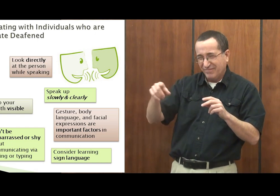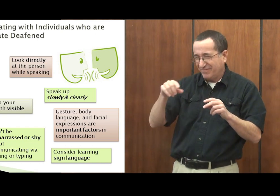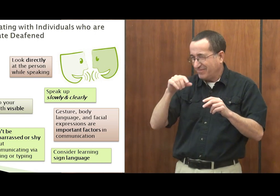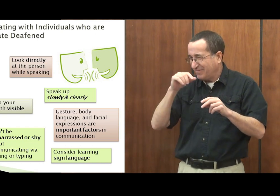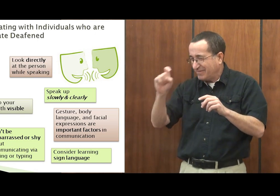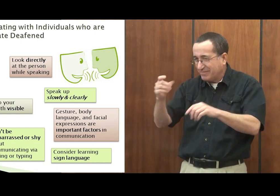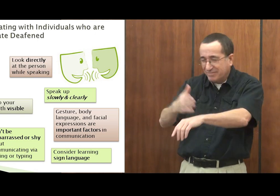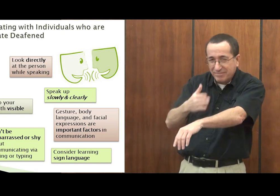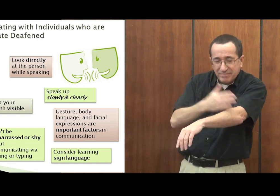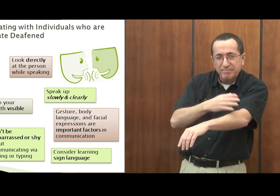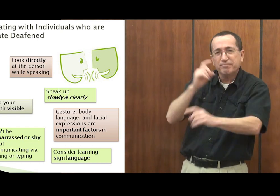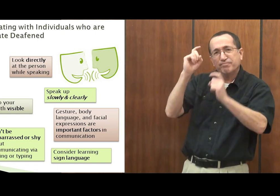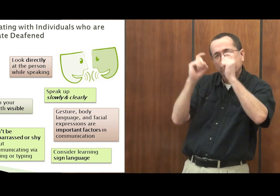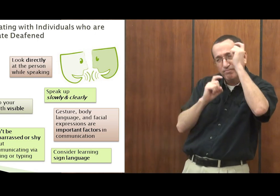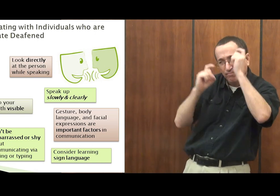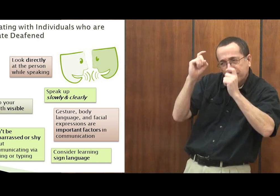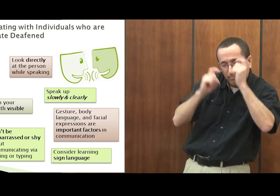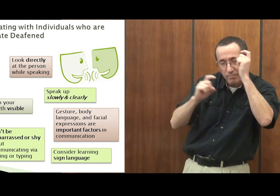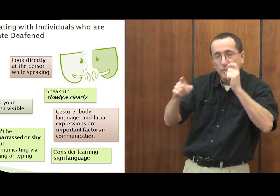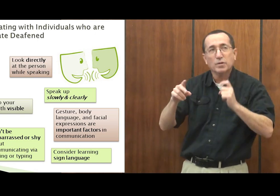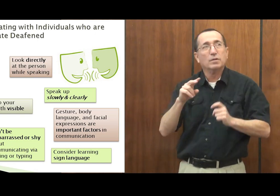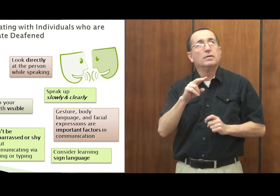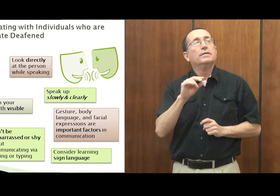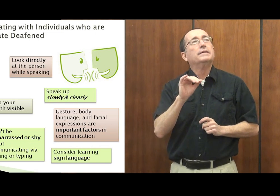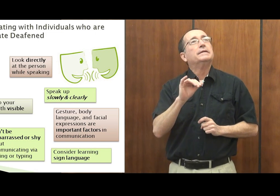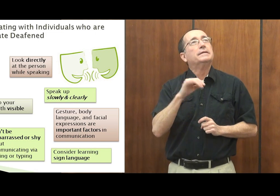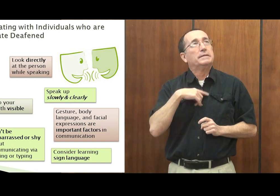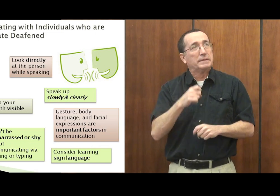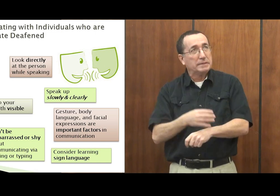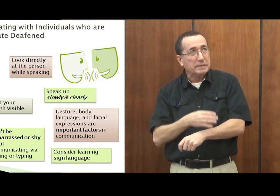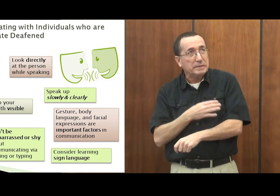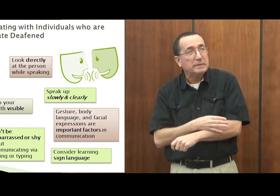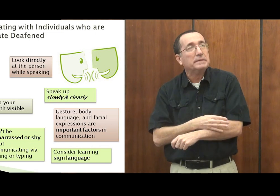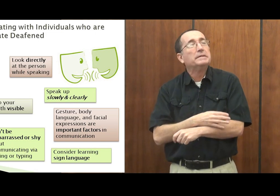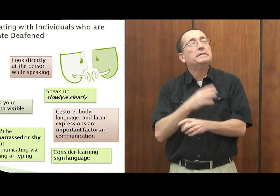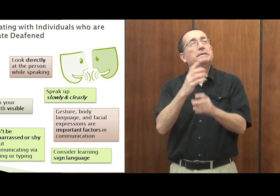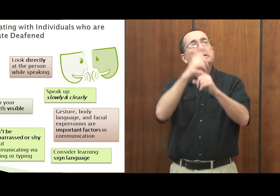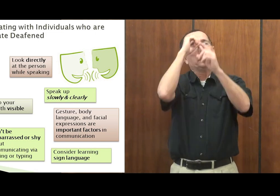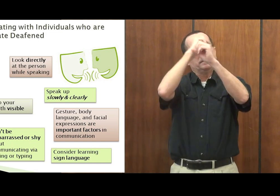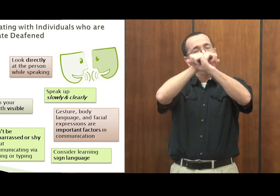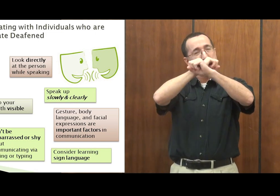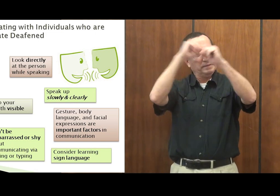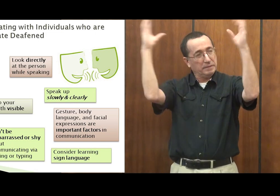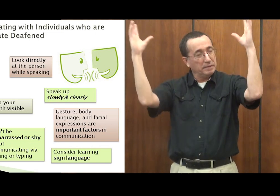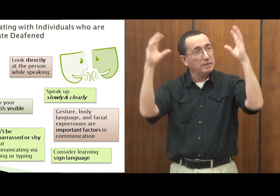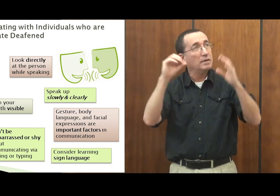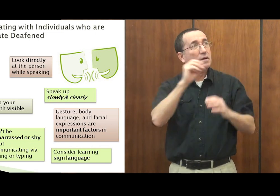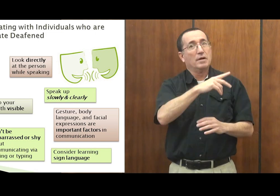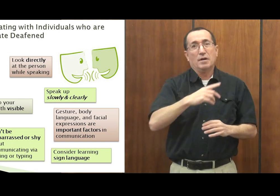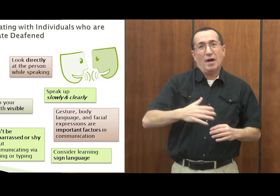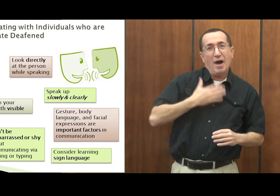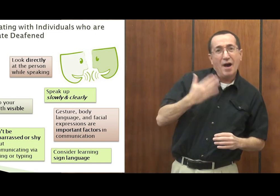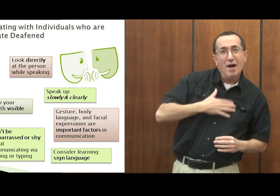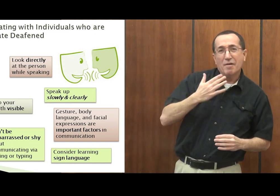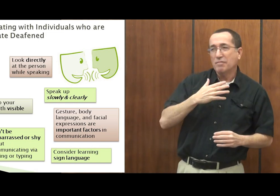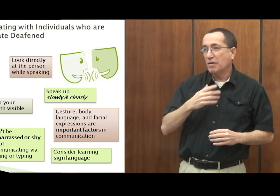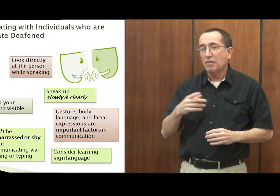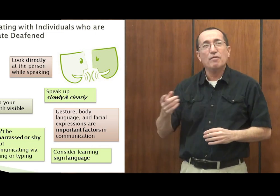person is to think they're doing fine. You have to emphasize that with facial expression where they're like, you have a serious look on your face like, okay, I need to do